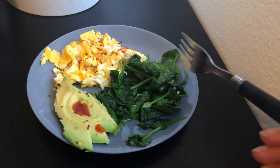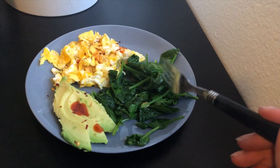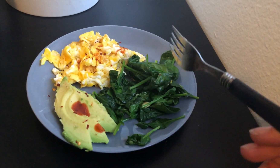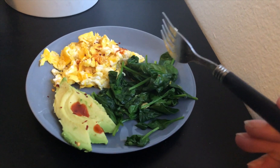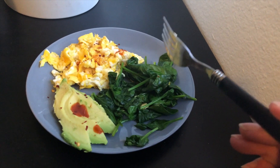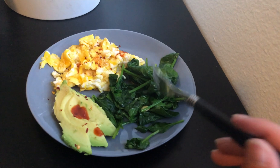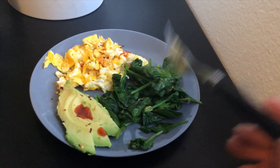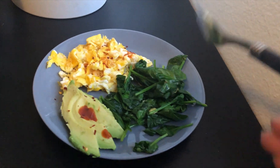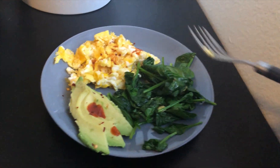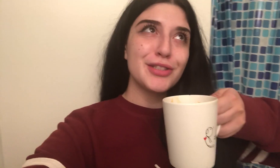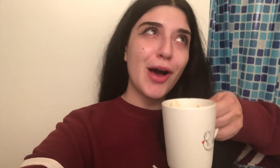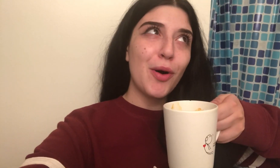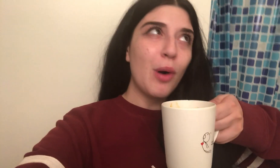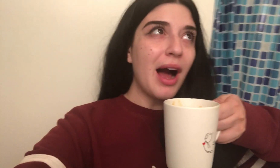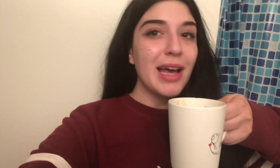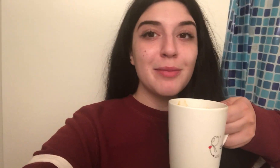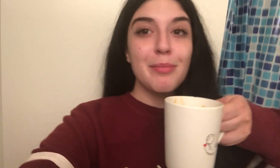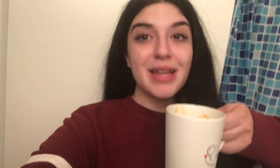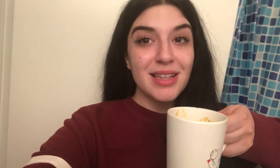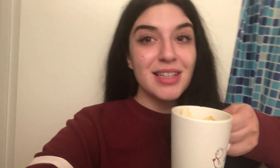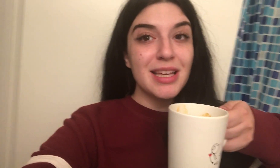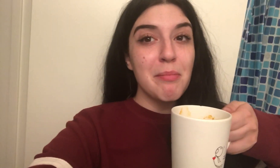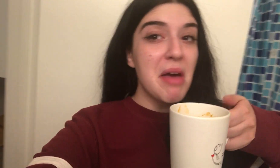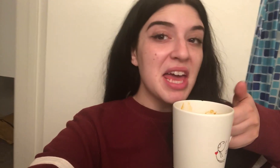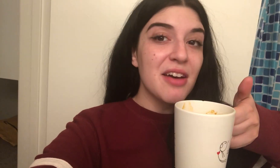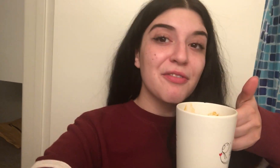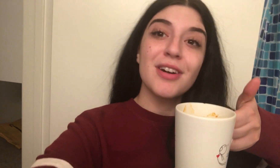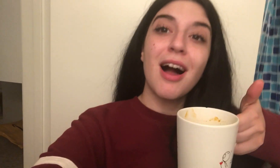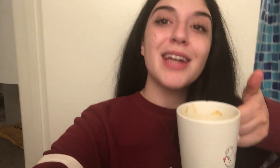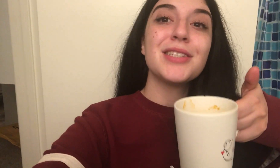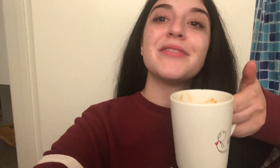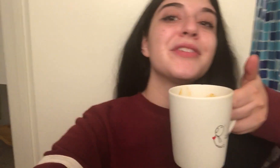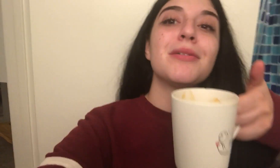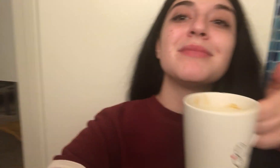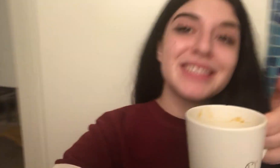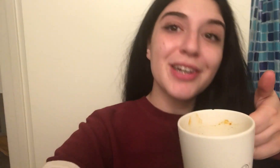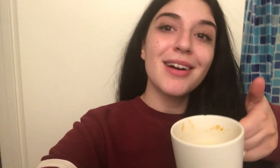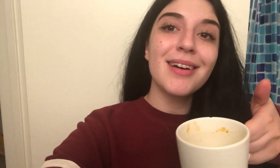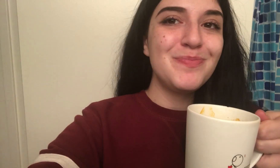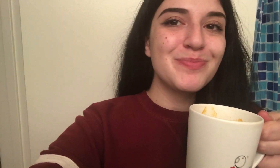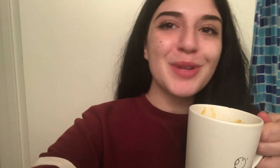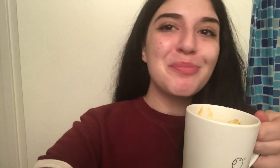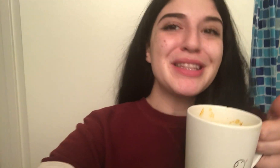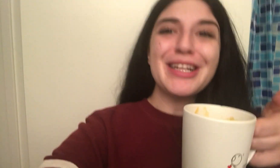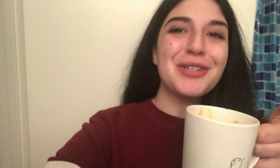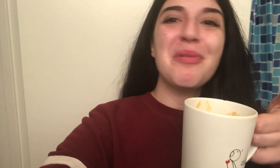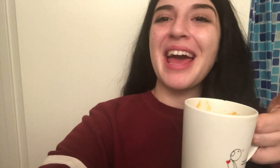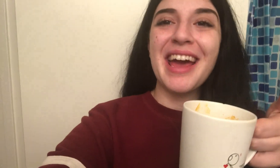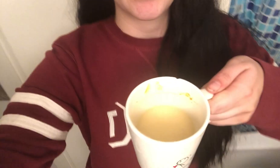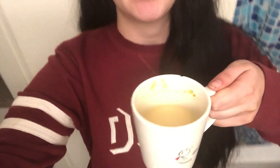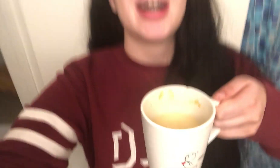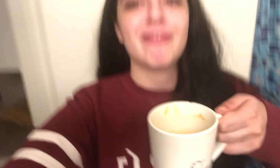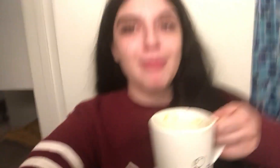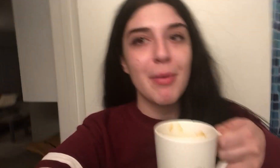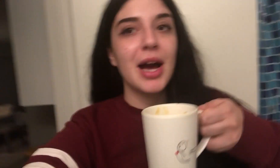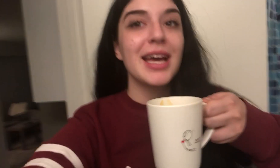raw spinach. So I admittedly may have forgotten to film dinner, but that's okay. I have my